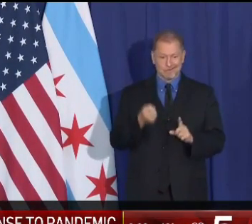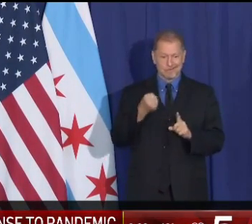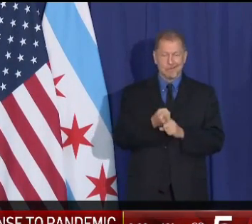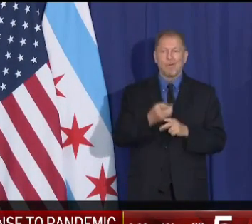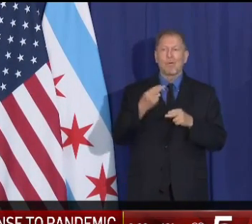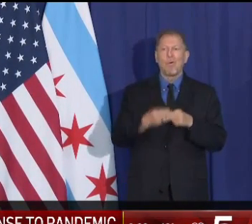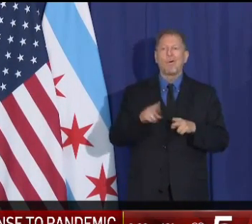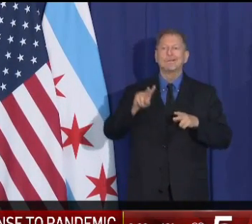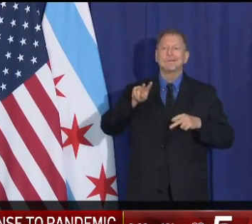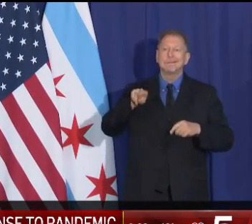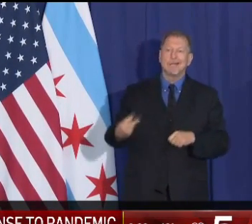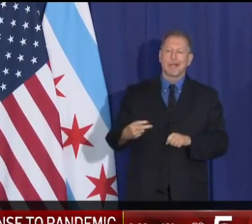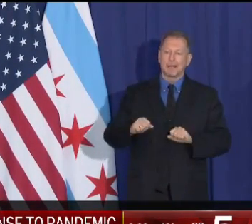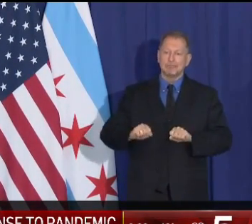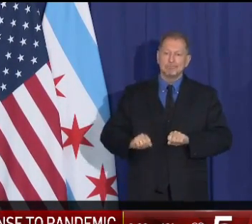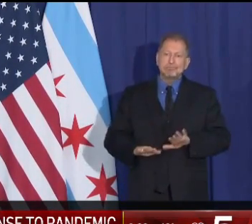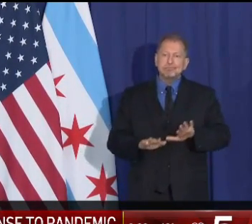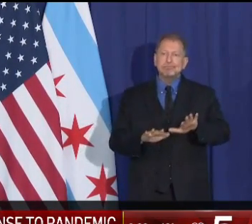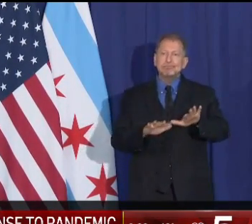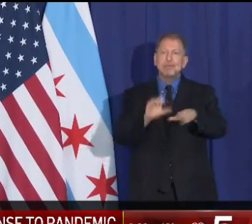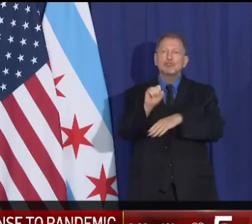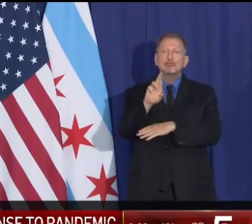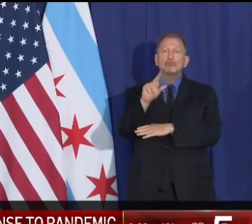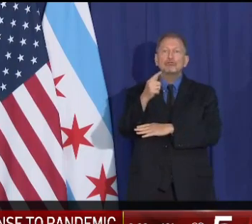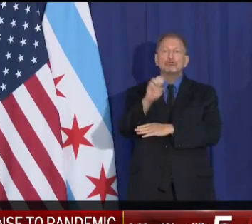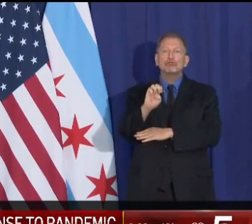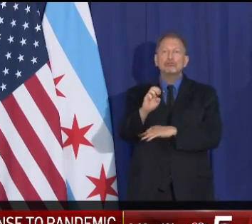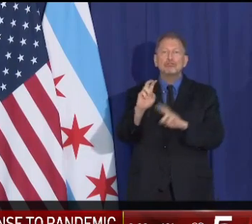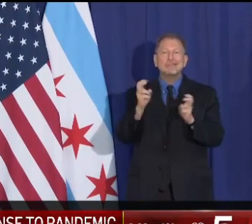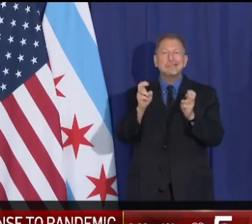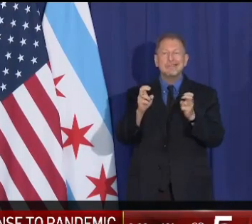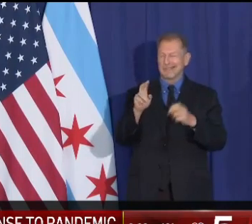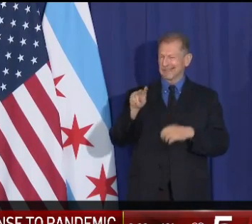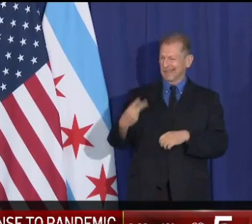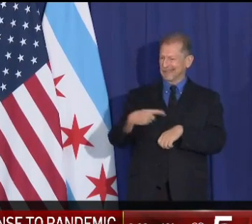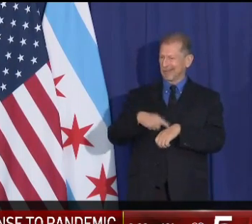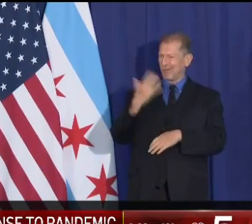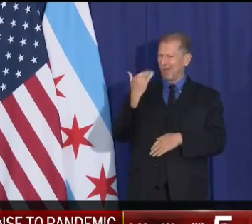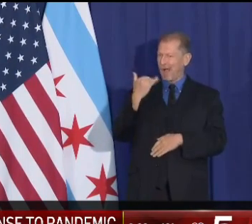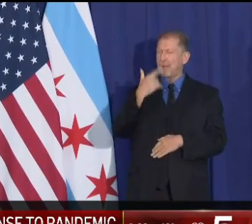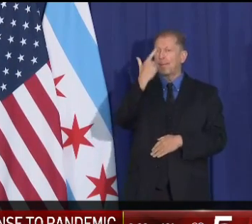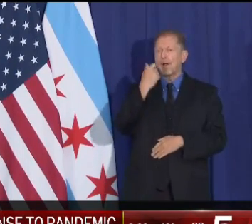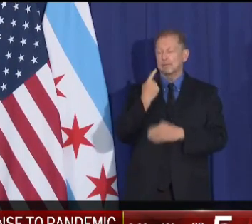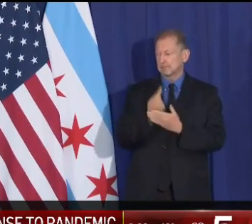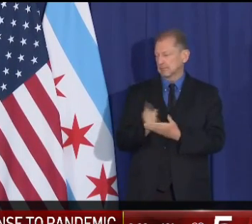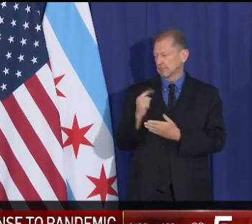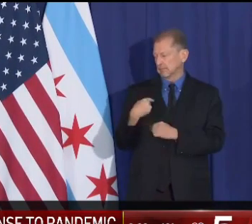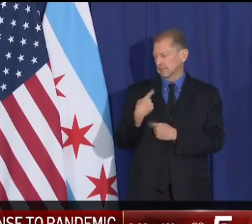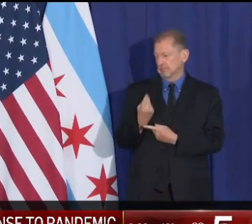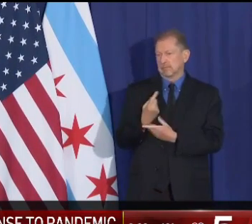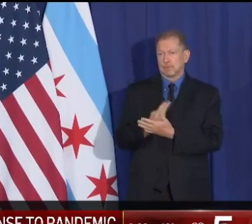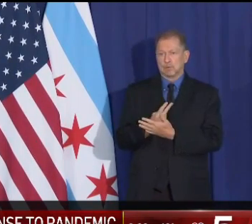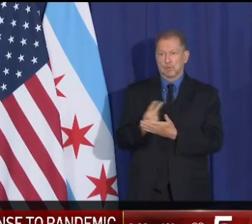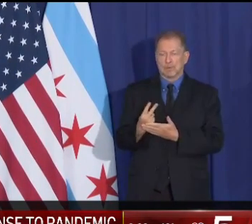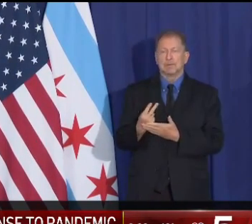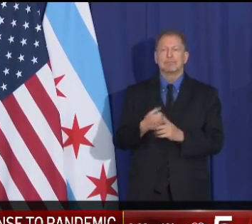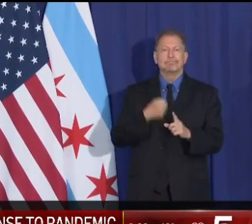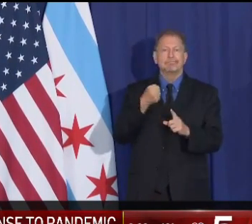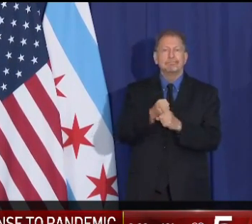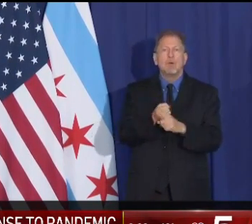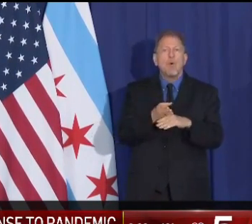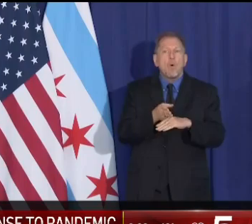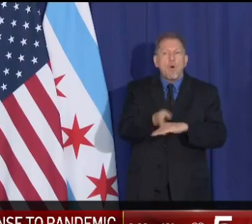here's why we say this. Over the past two weeks, daily cases have expanded to an average of over 500